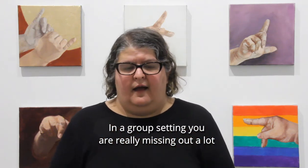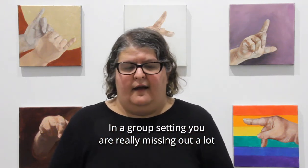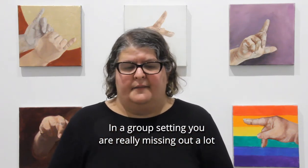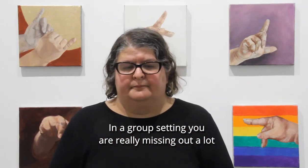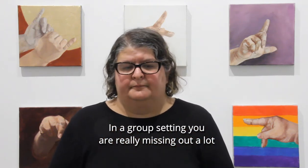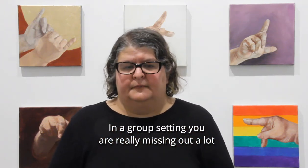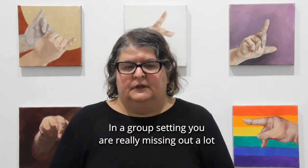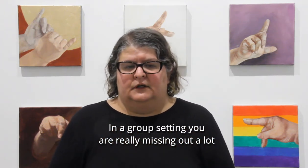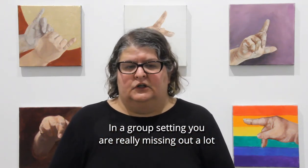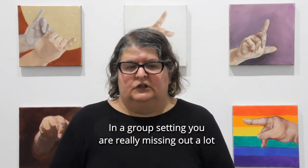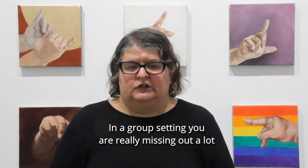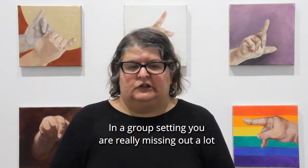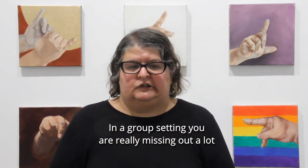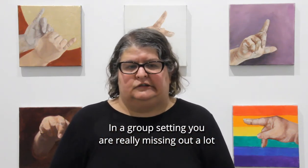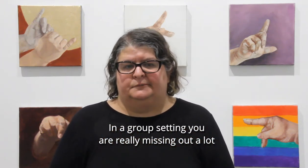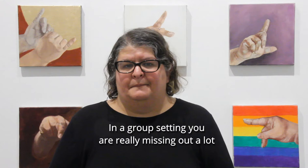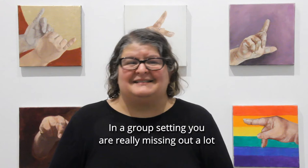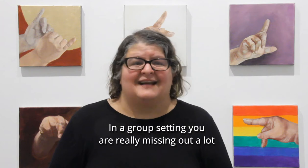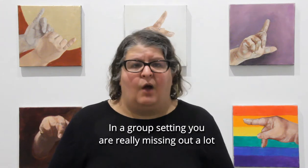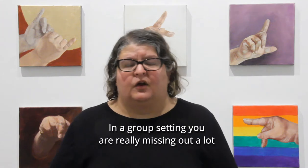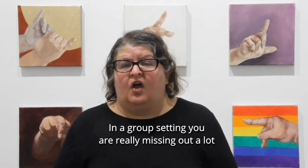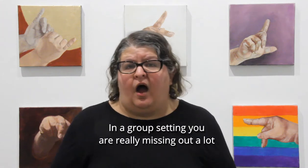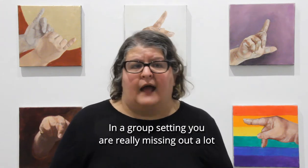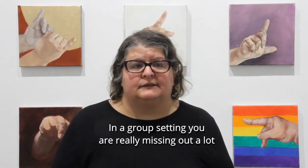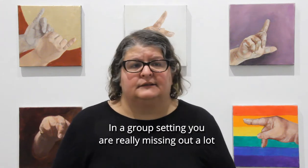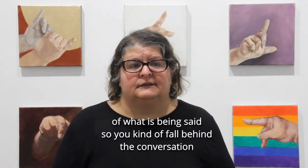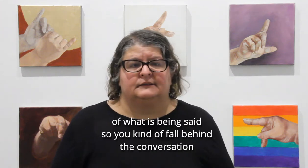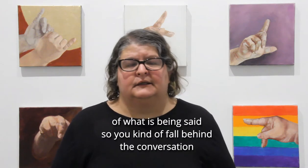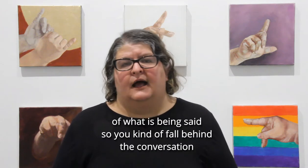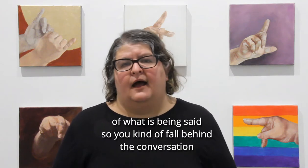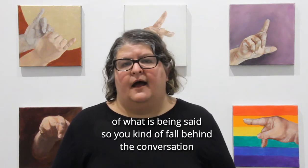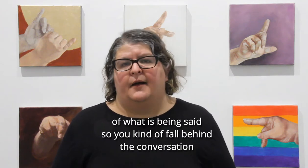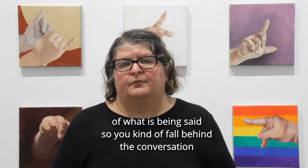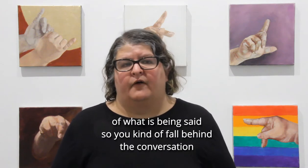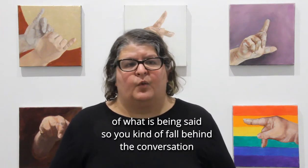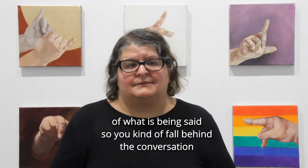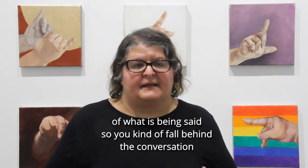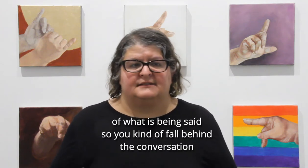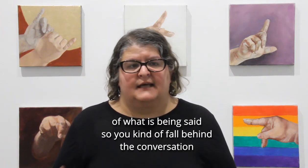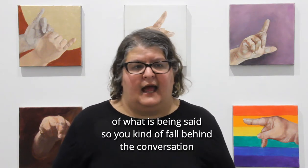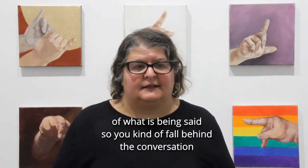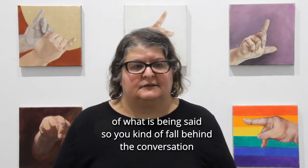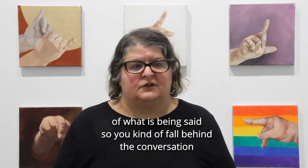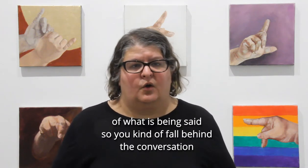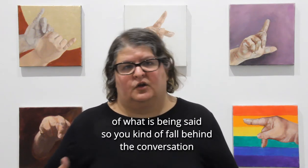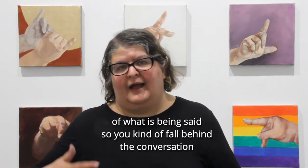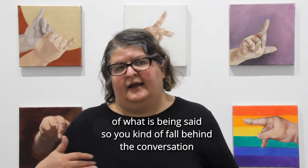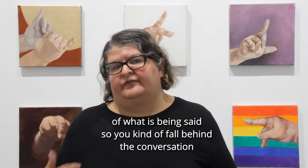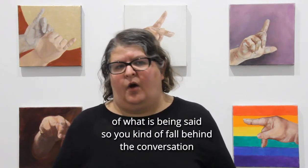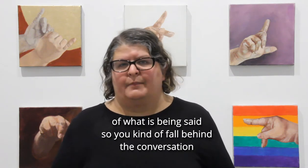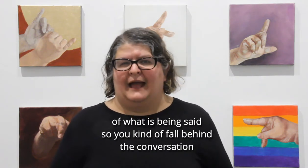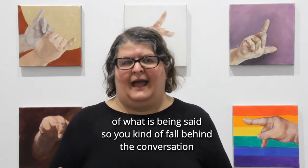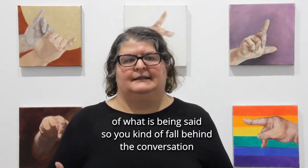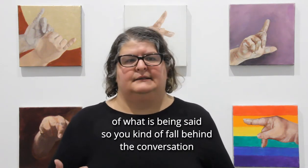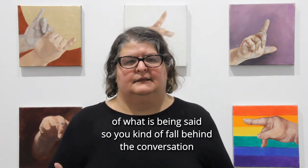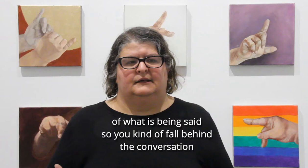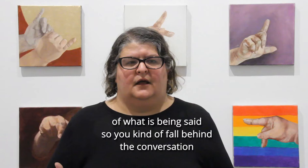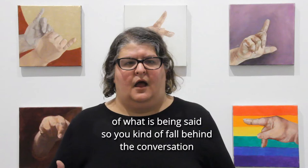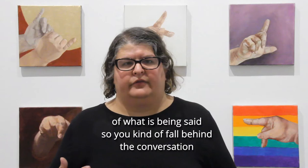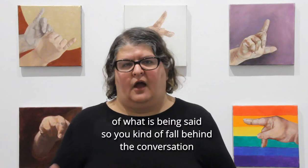um, you're missing out a lot, um, of what's being said. So you kind of fall behind, um, in the